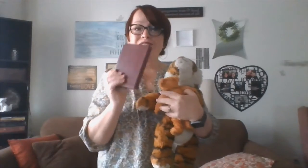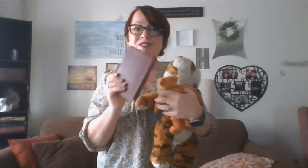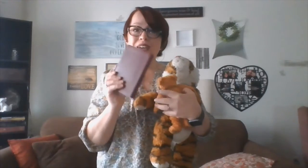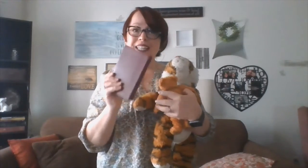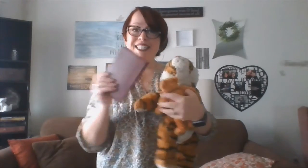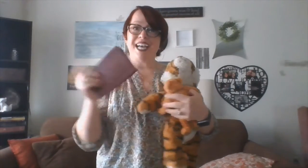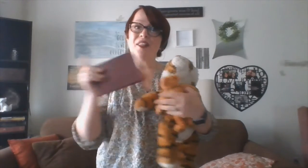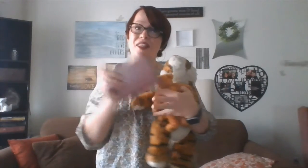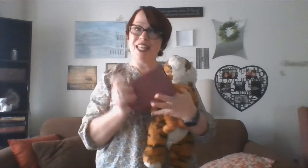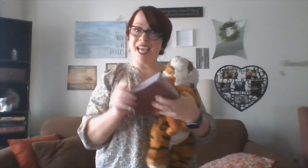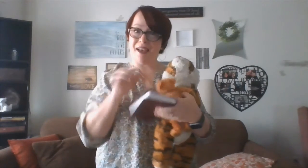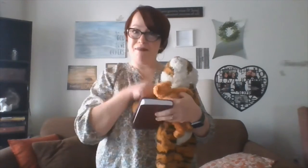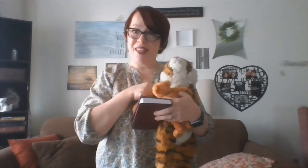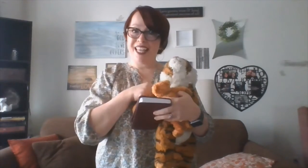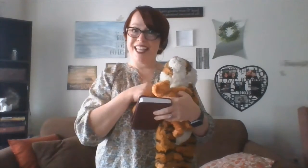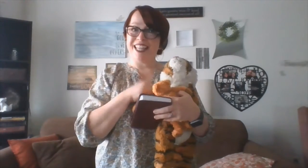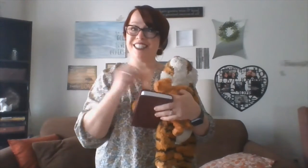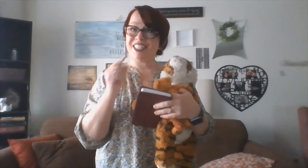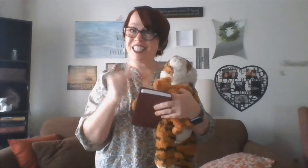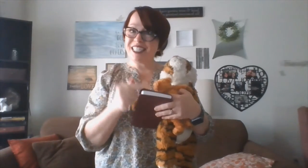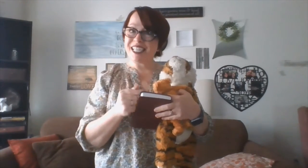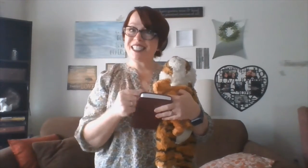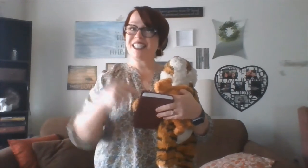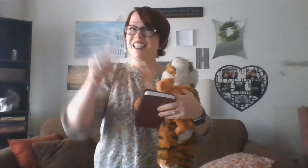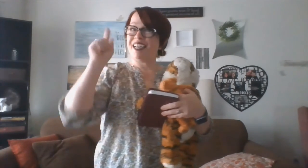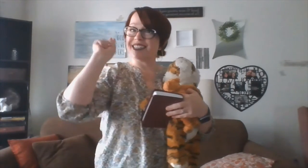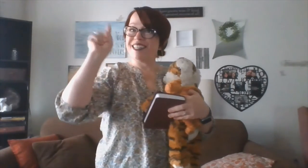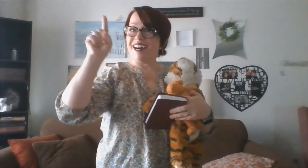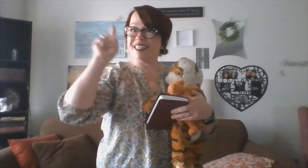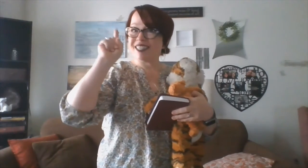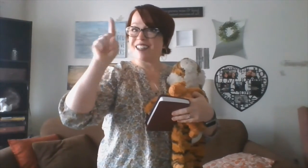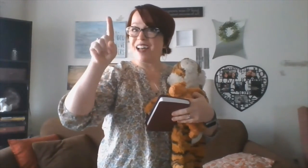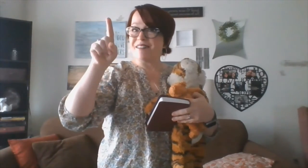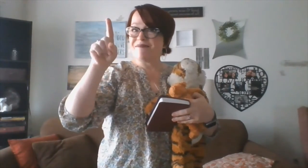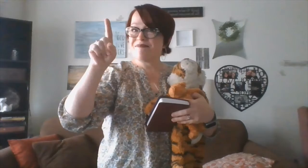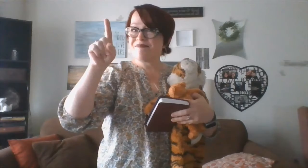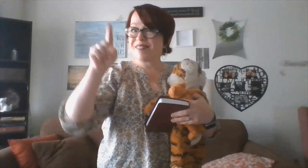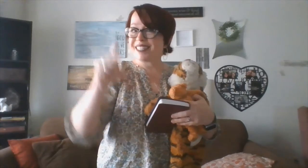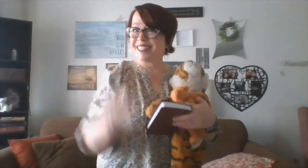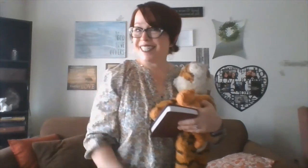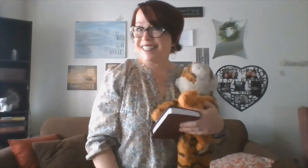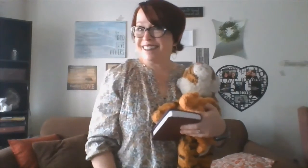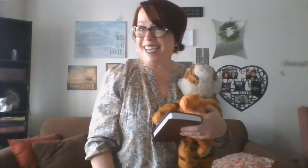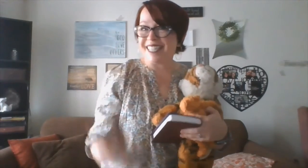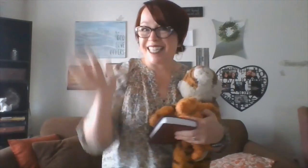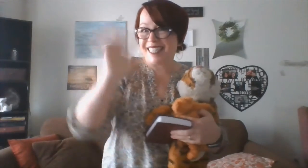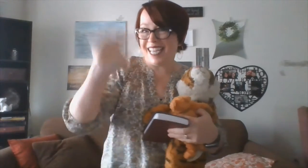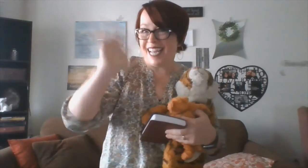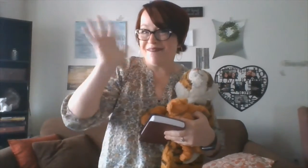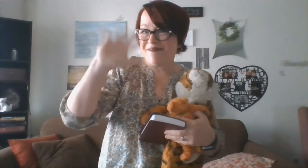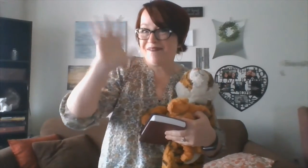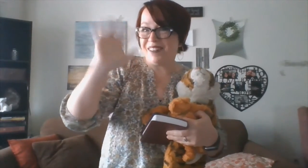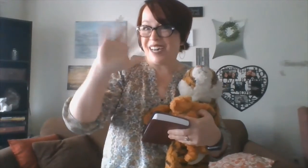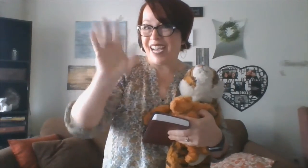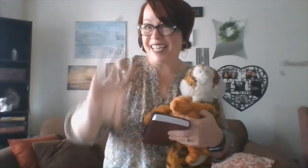you can tell them that Jesus is God's son. See you guys next time. Bye-bye.